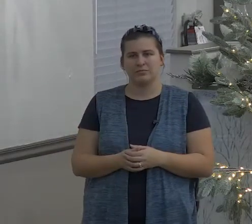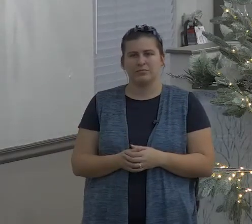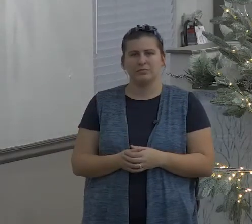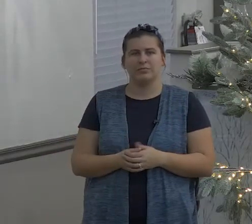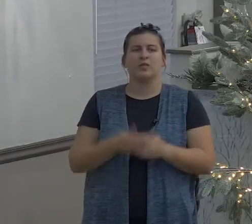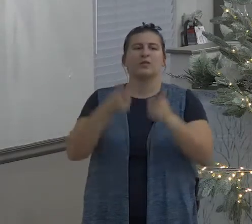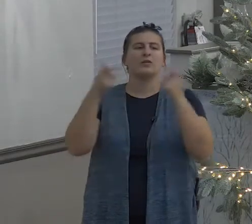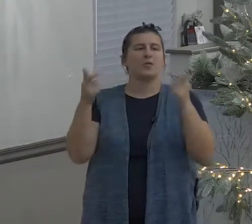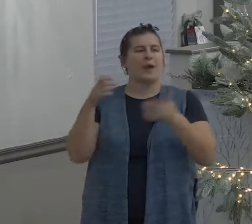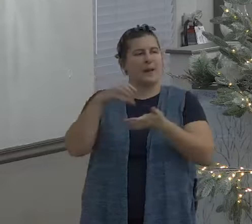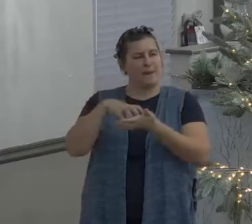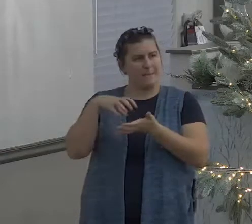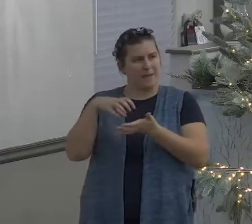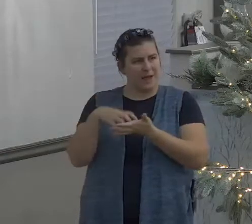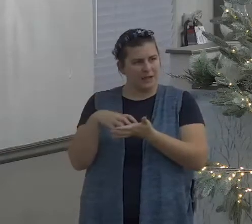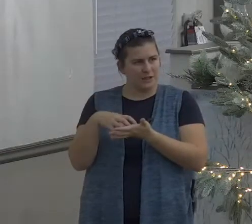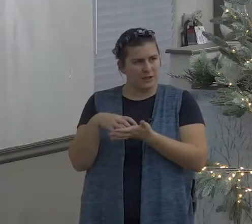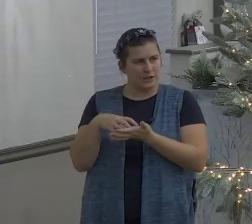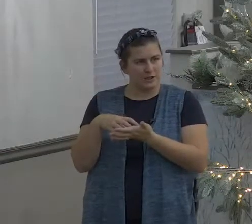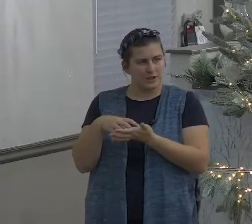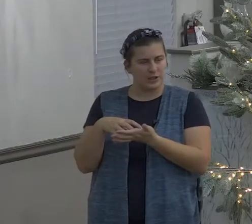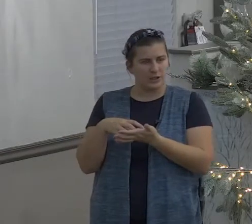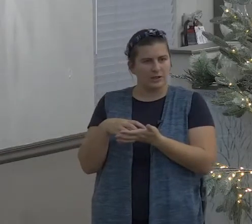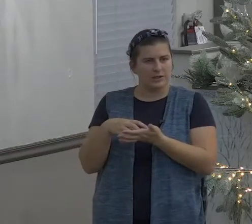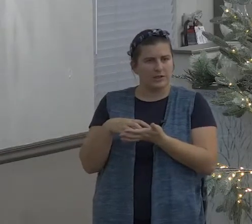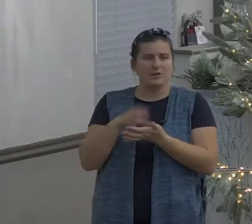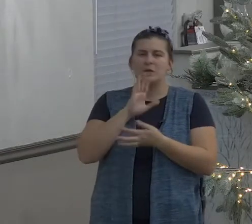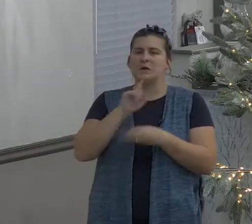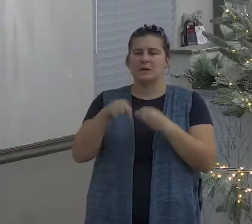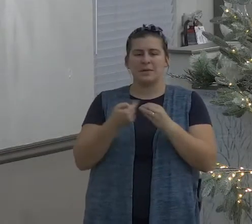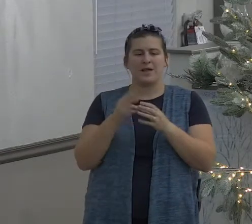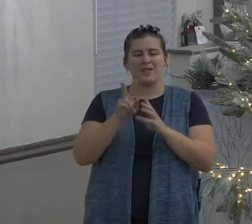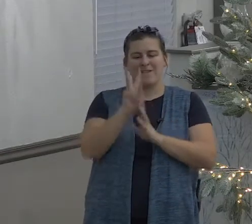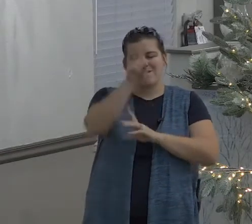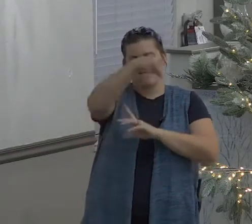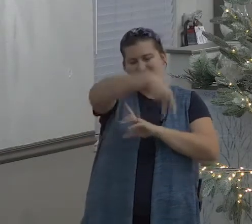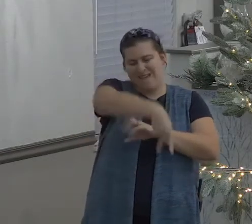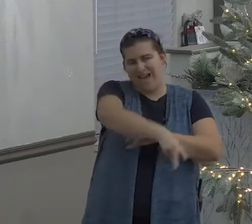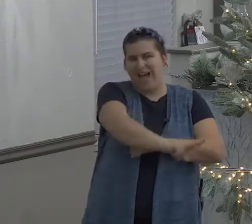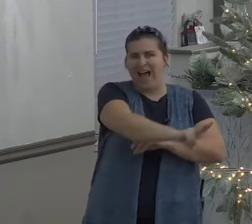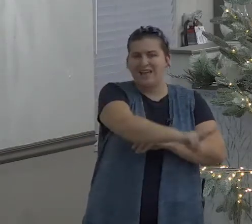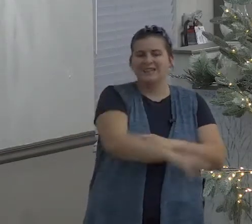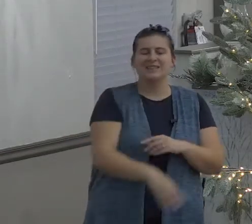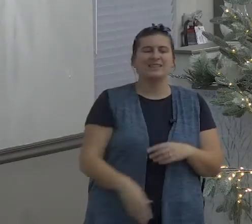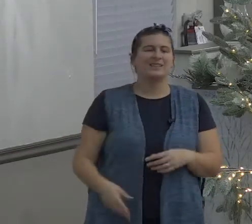God's chosen us read John 15 that